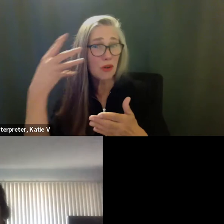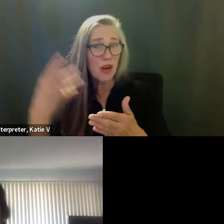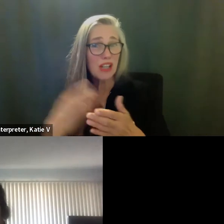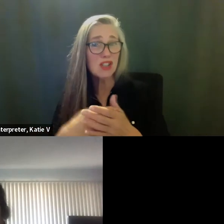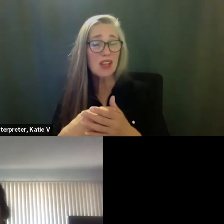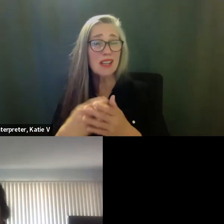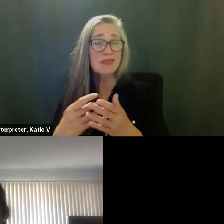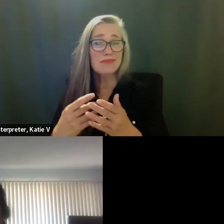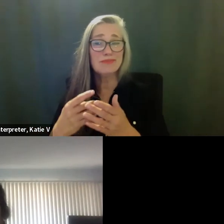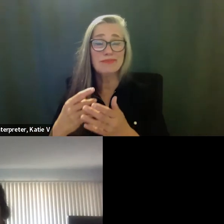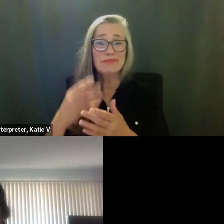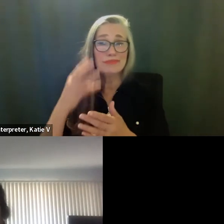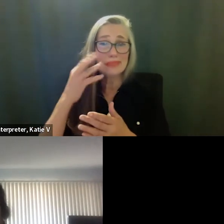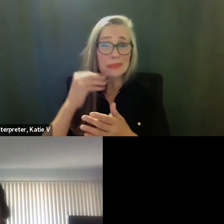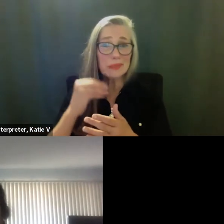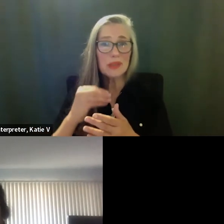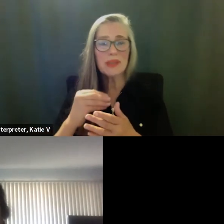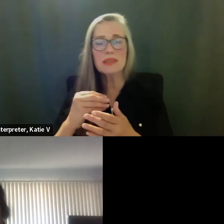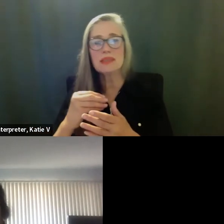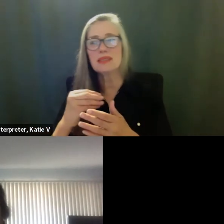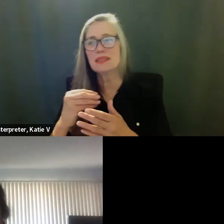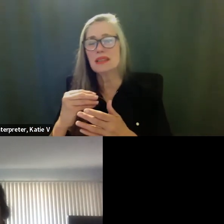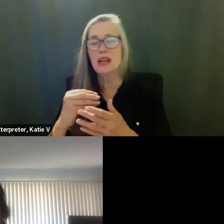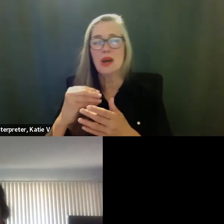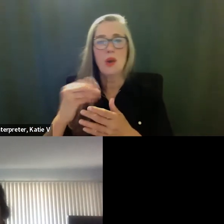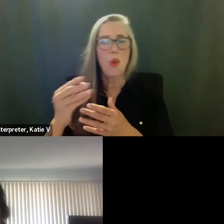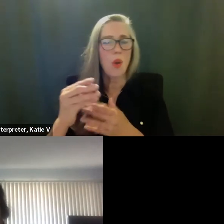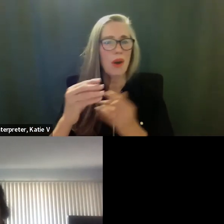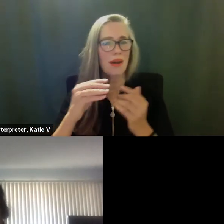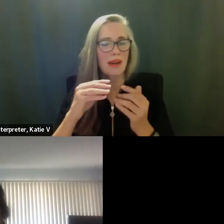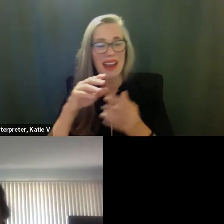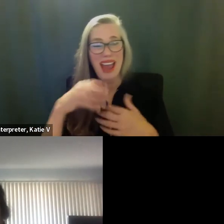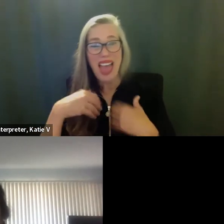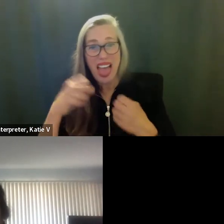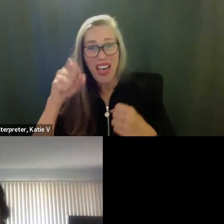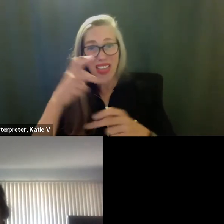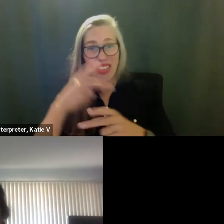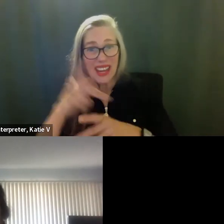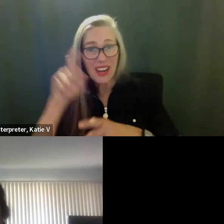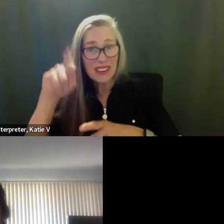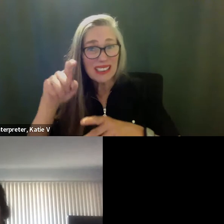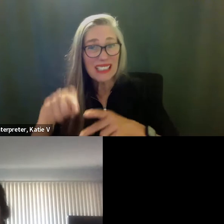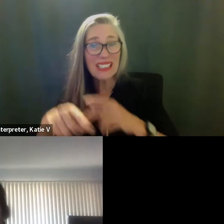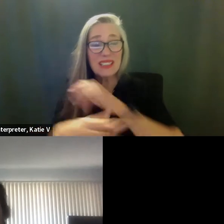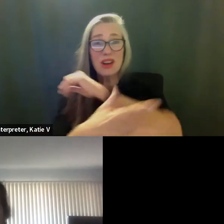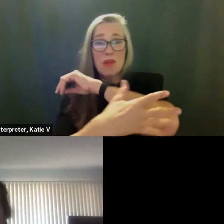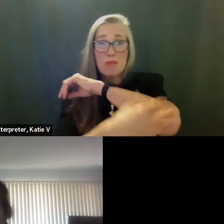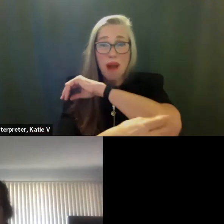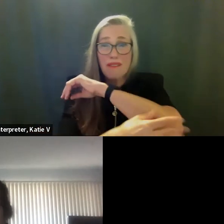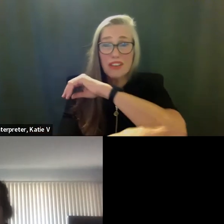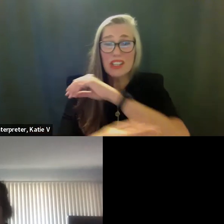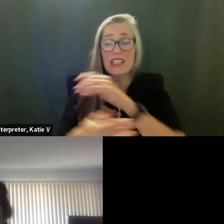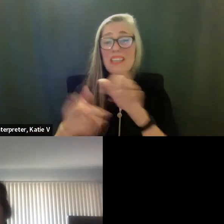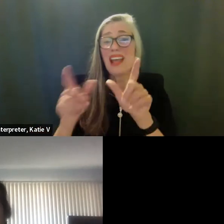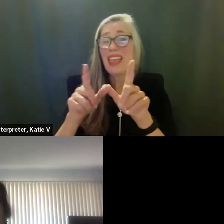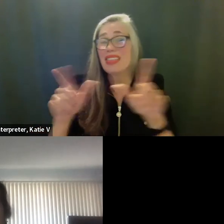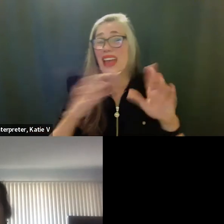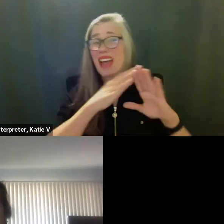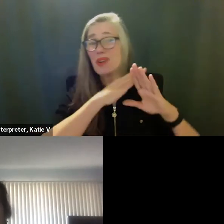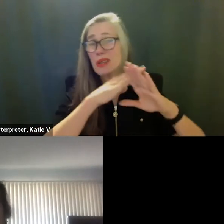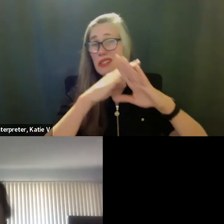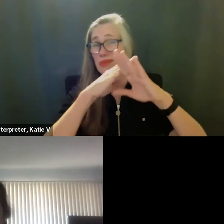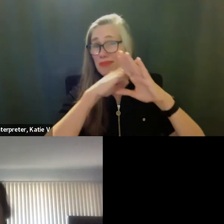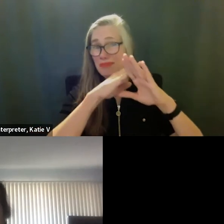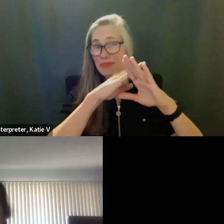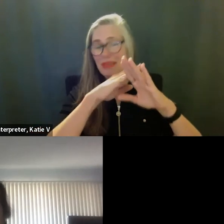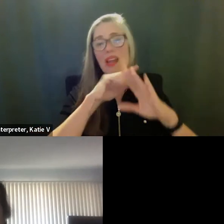social needs that they might have. Health care need anything else or the language need that they might have. So